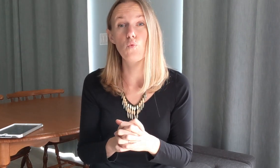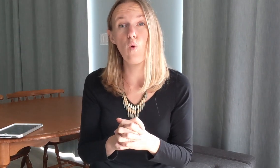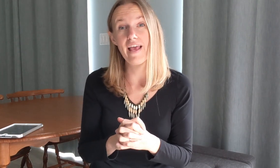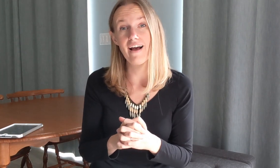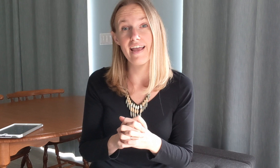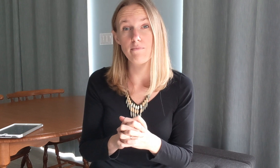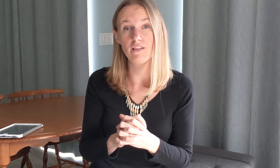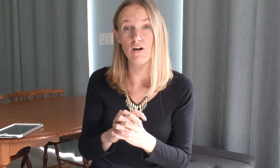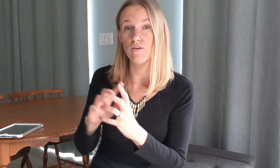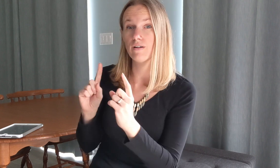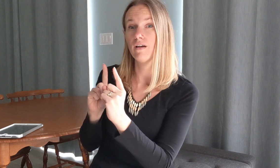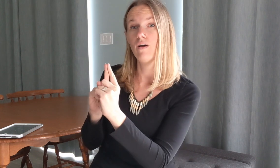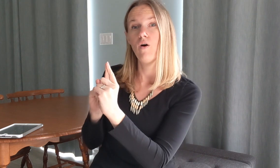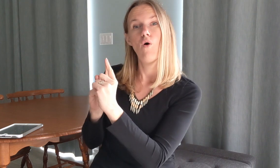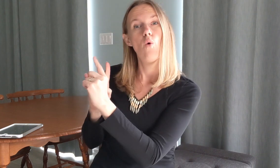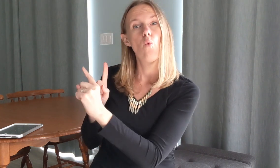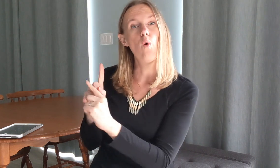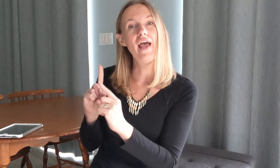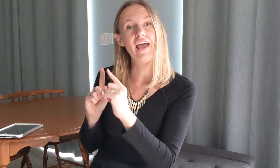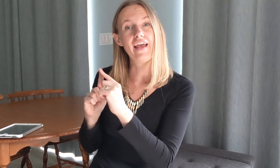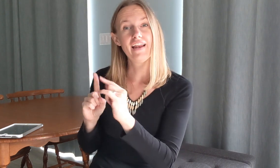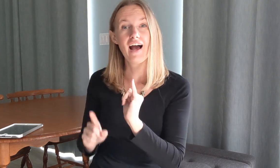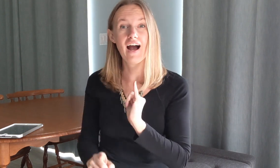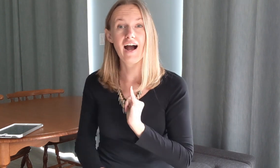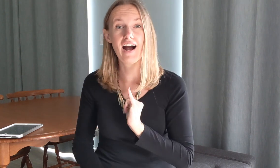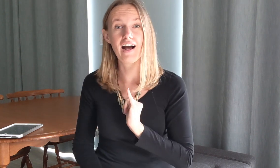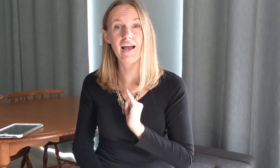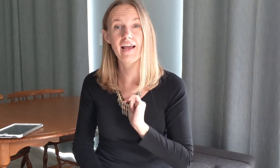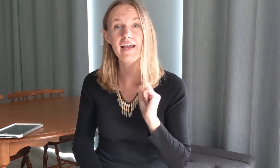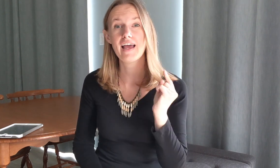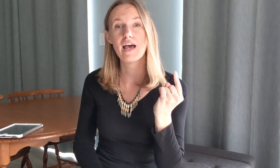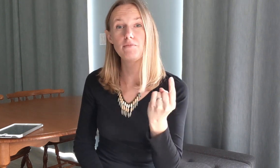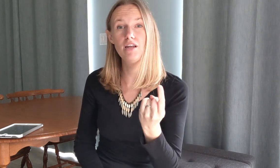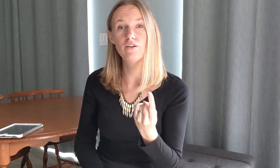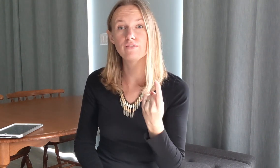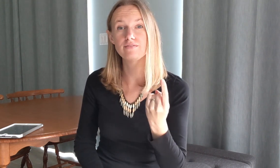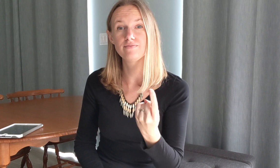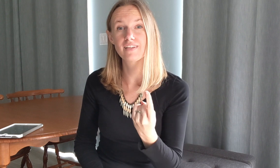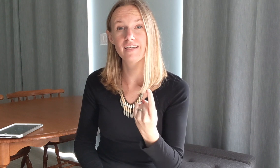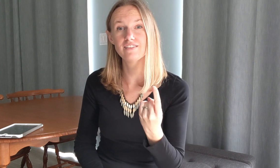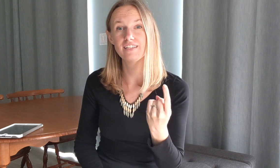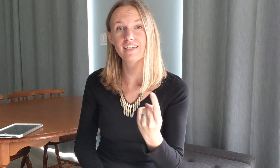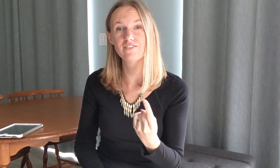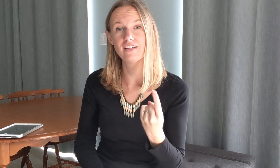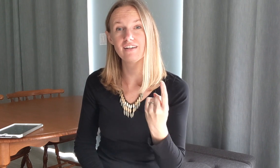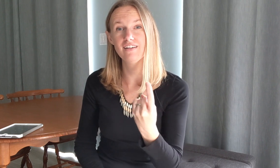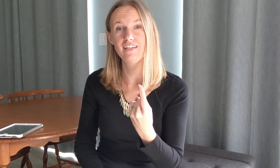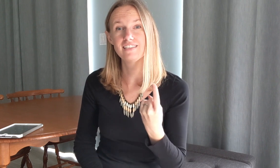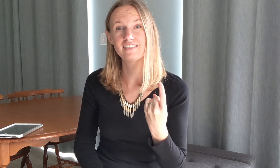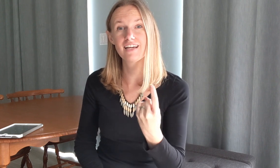when I am alone when I am alone okay so index finger just kind